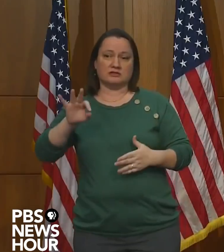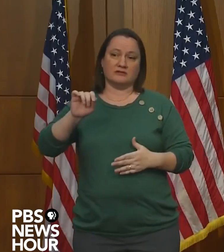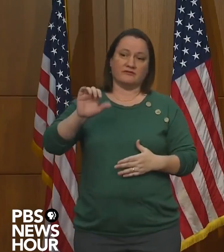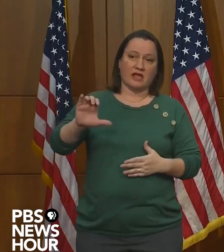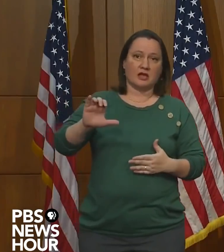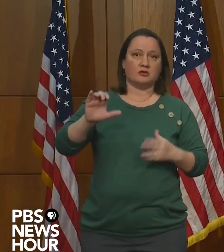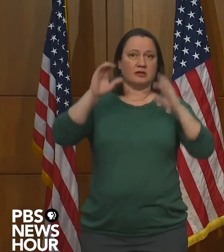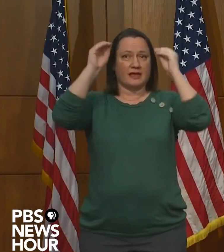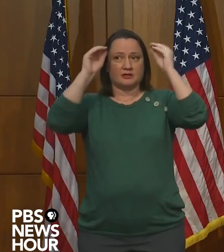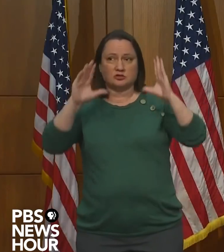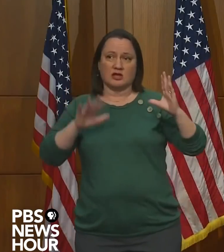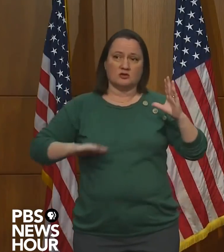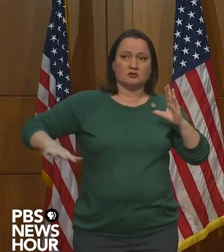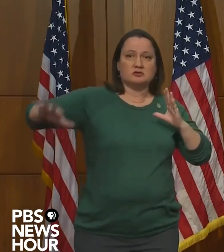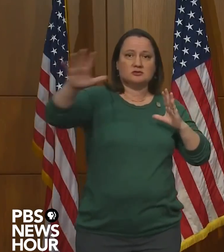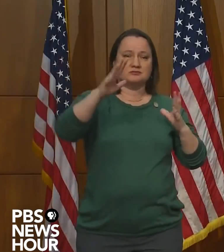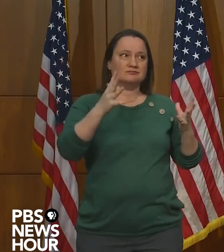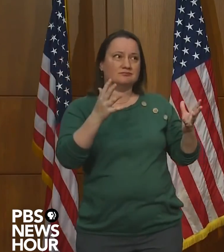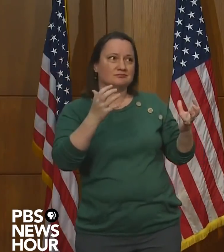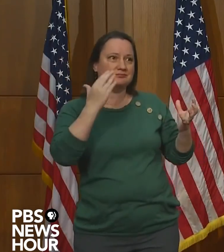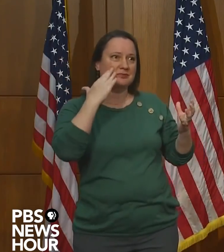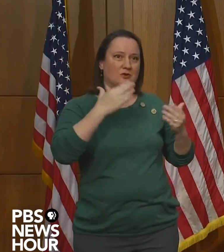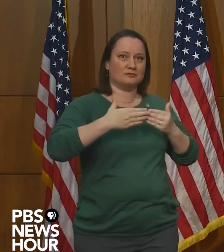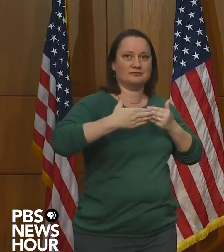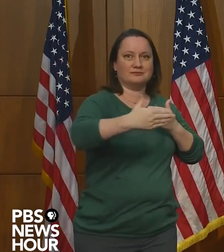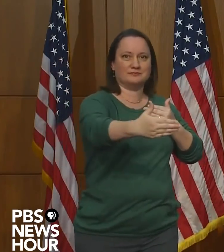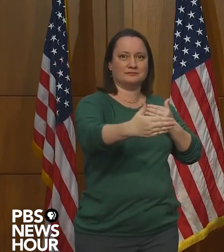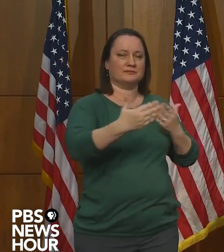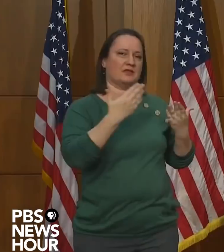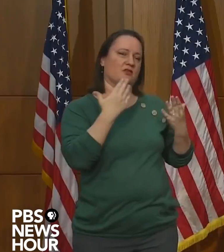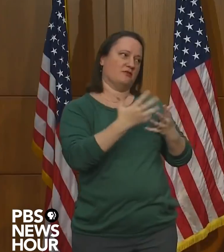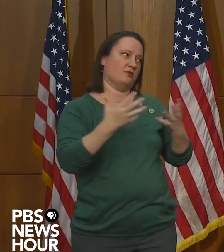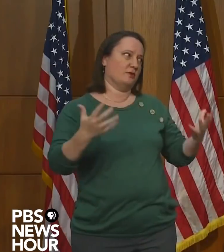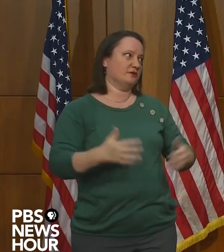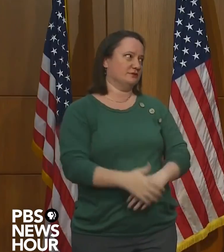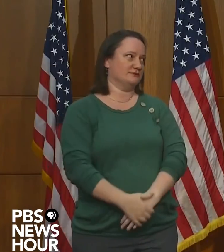educators are all very excited to move forward. So, thank you very much.